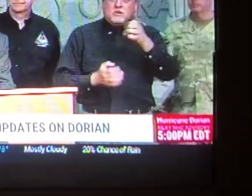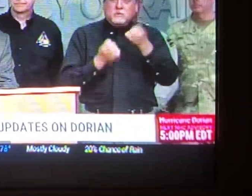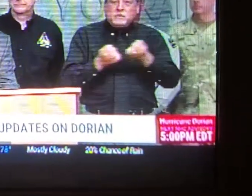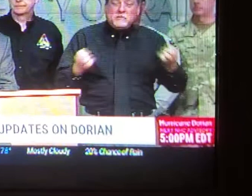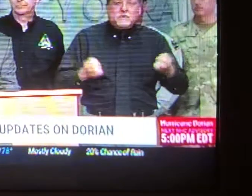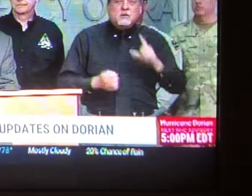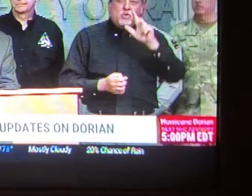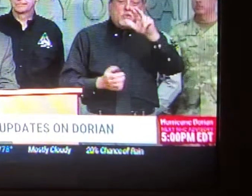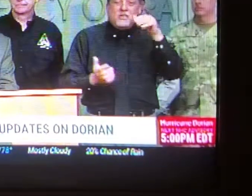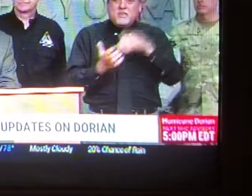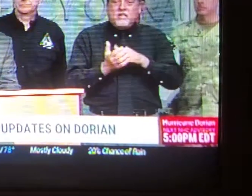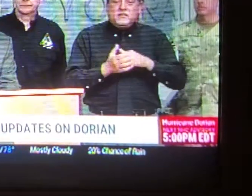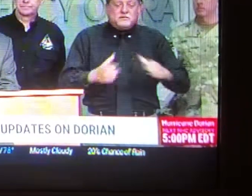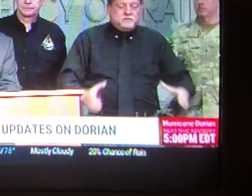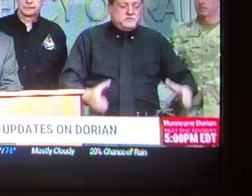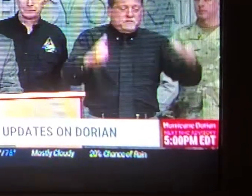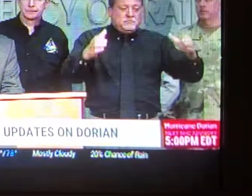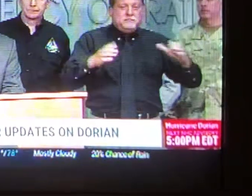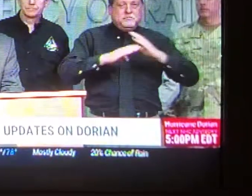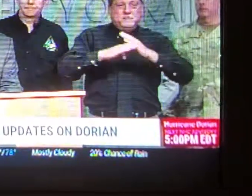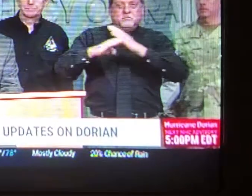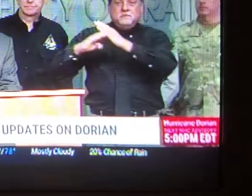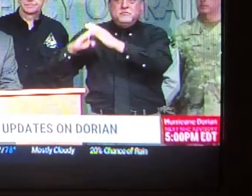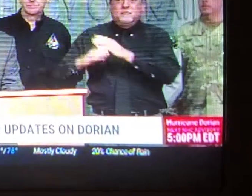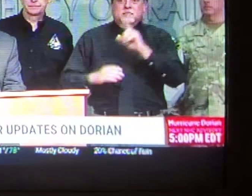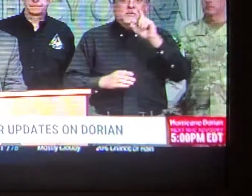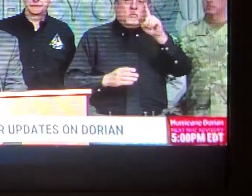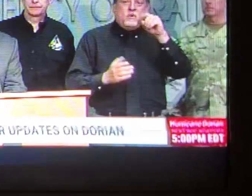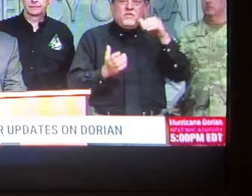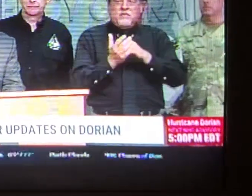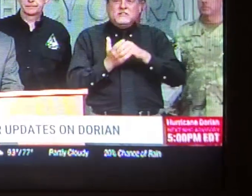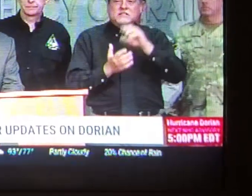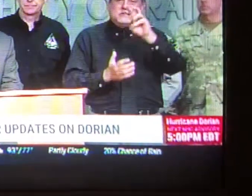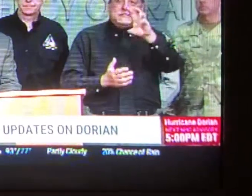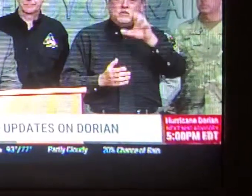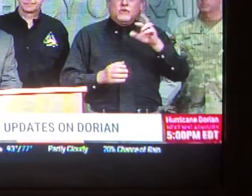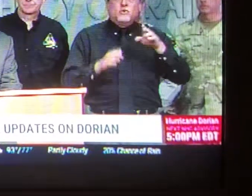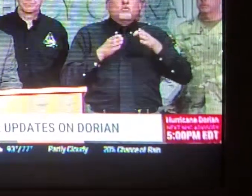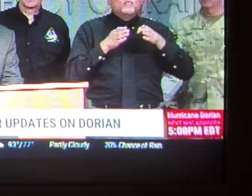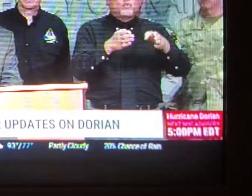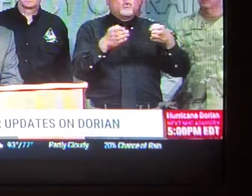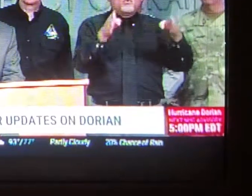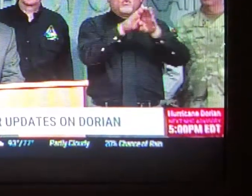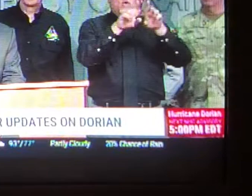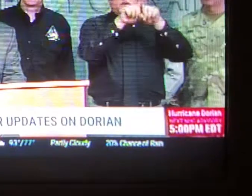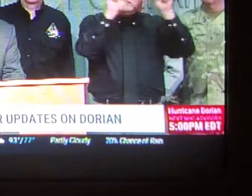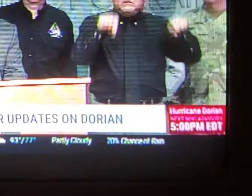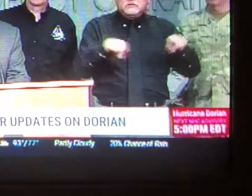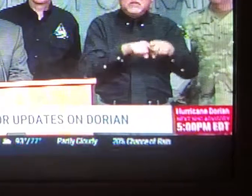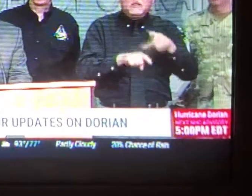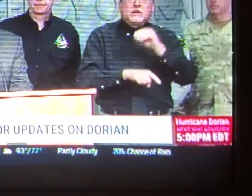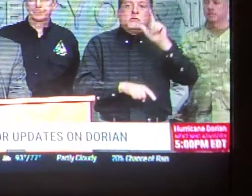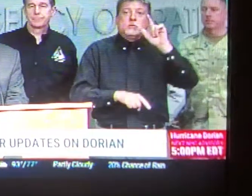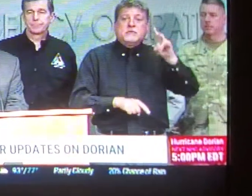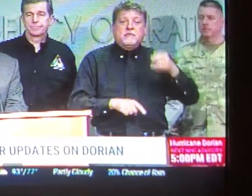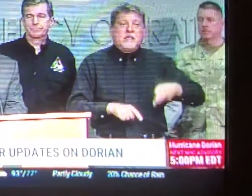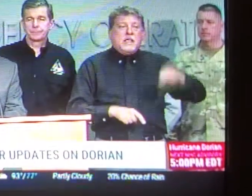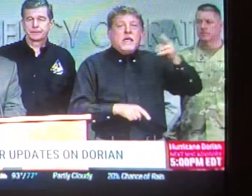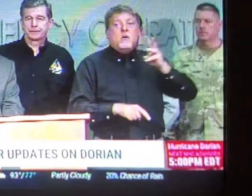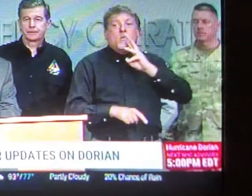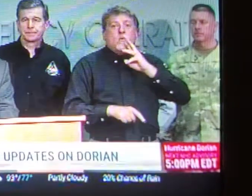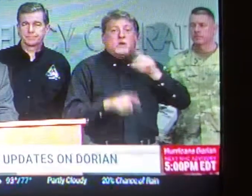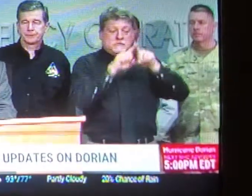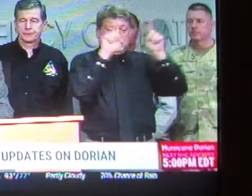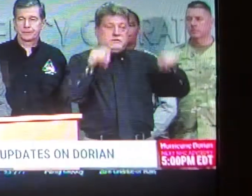He's the foundation of my life. I'll stay. Comfort I find in his Holy Spirit. Hurricane